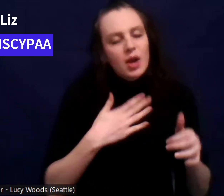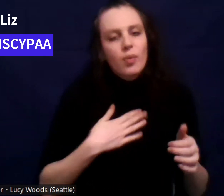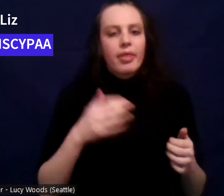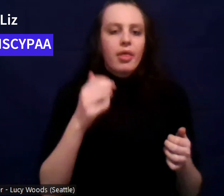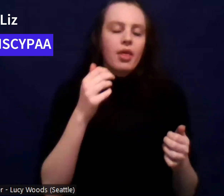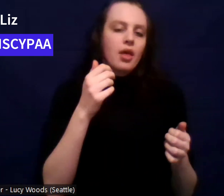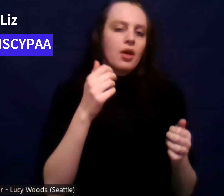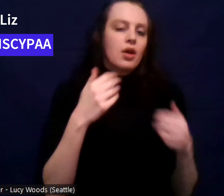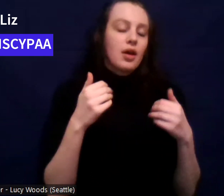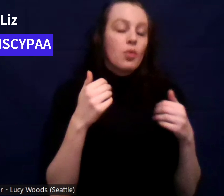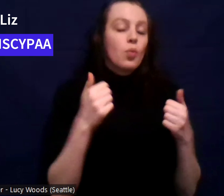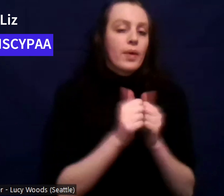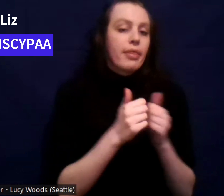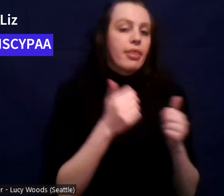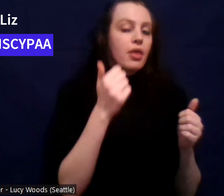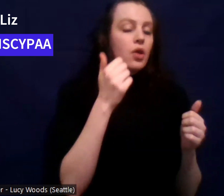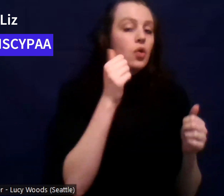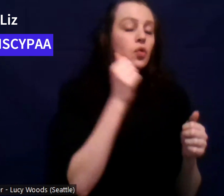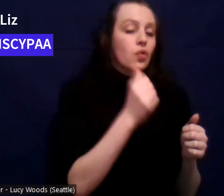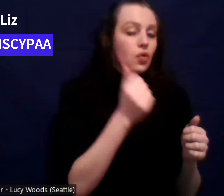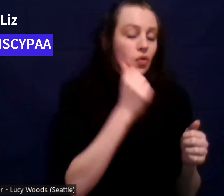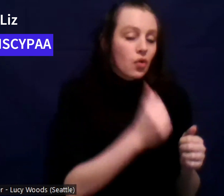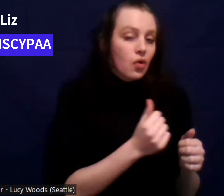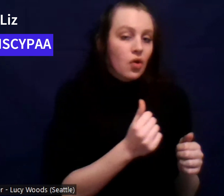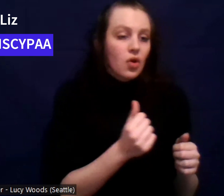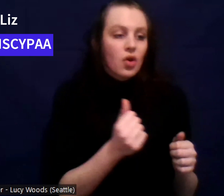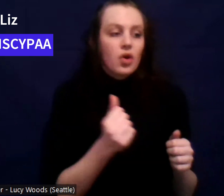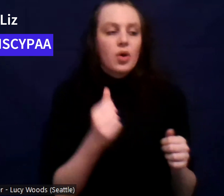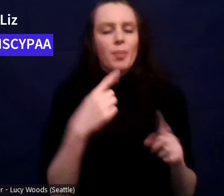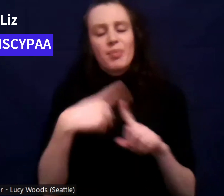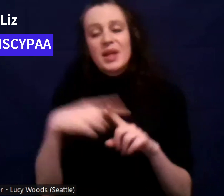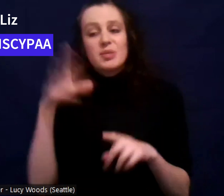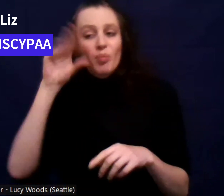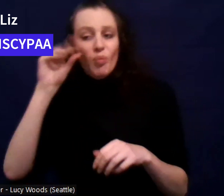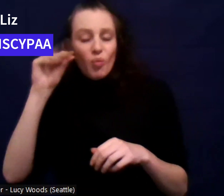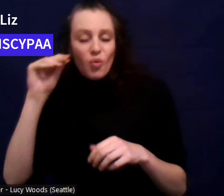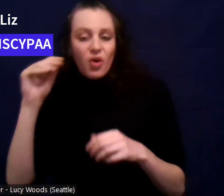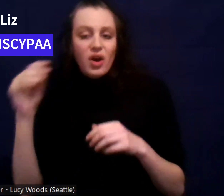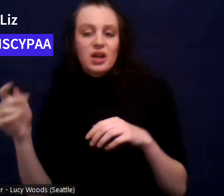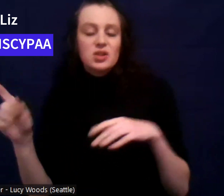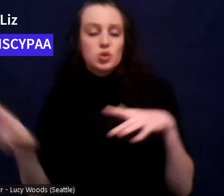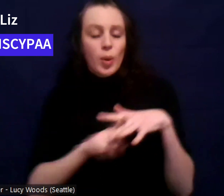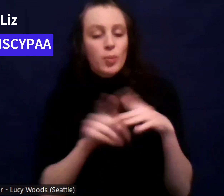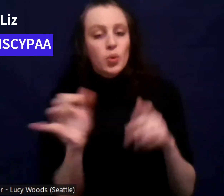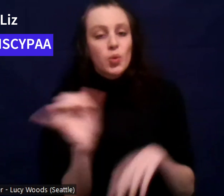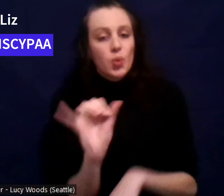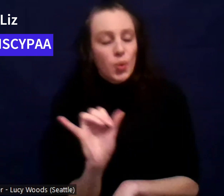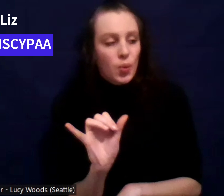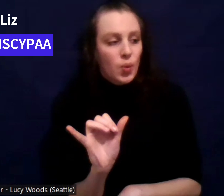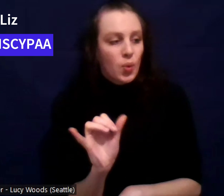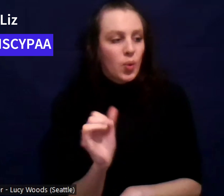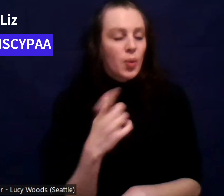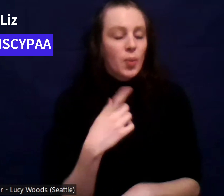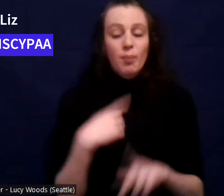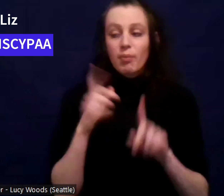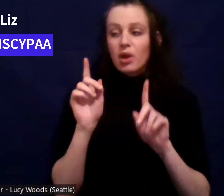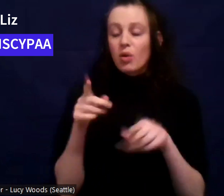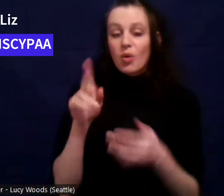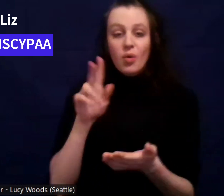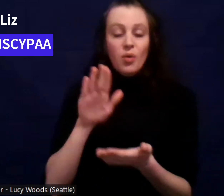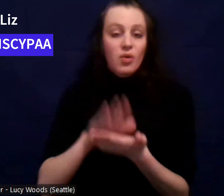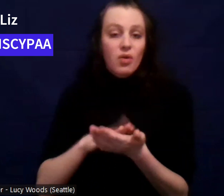handles. And I remember I had six shots and then I went into the kitchen, made sure no one was there, took a whole